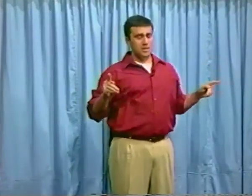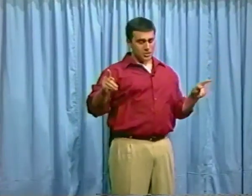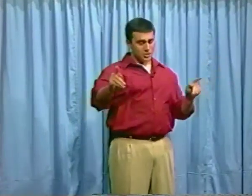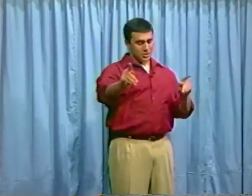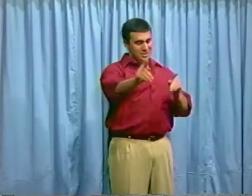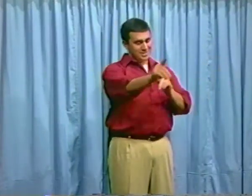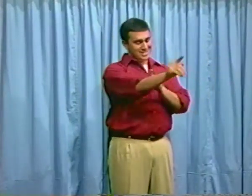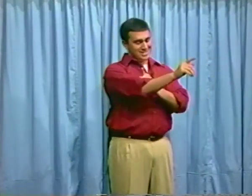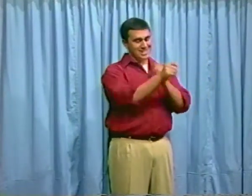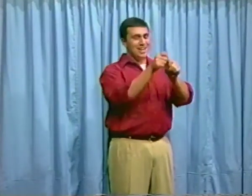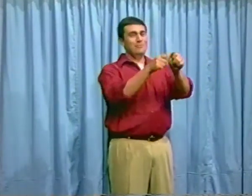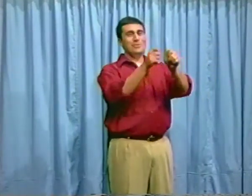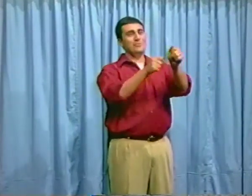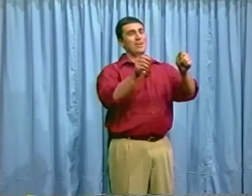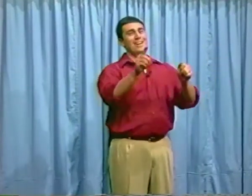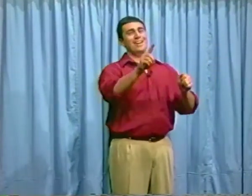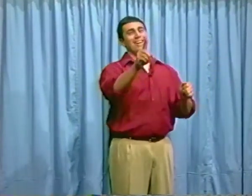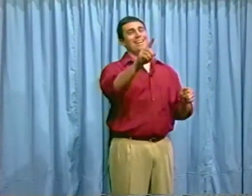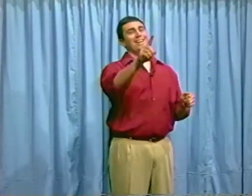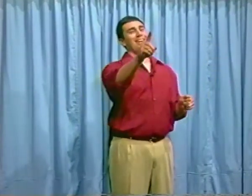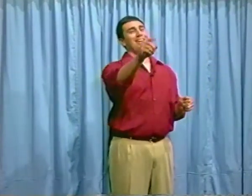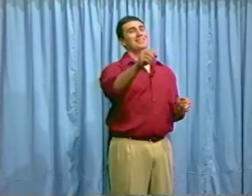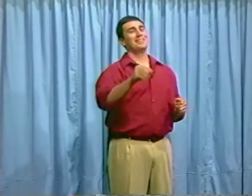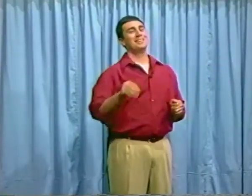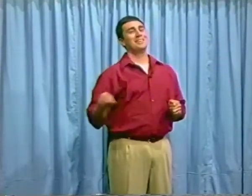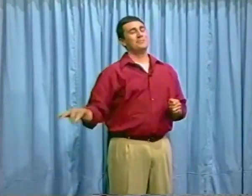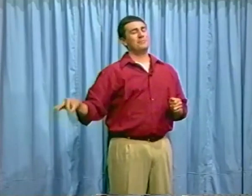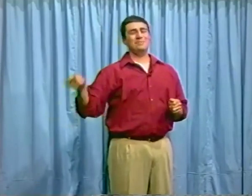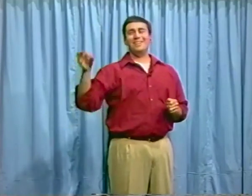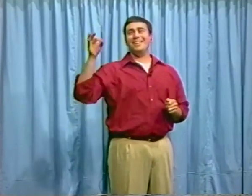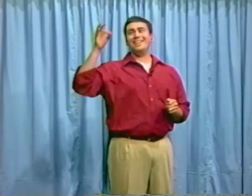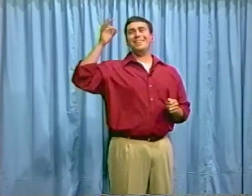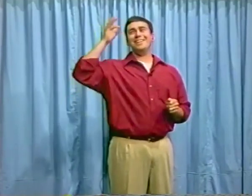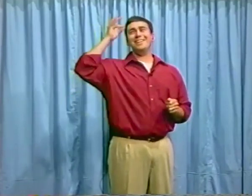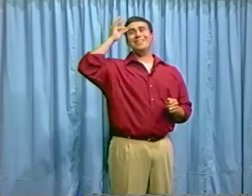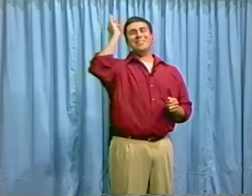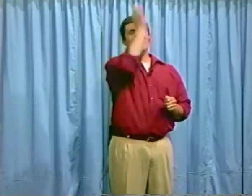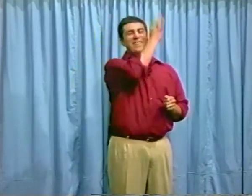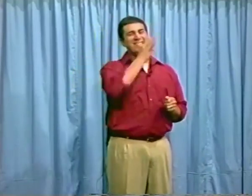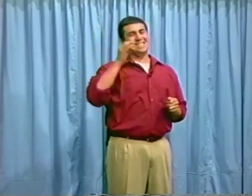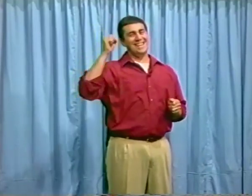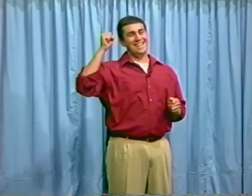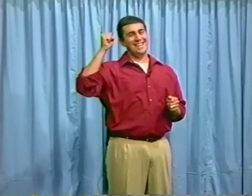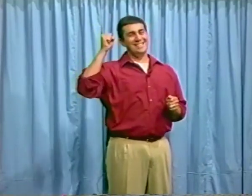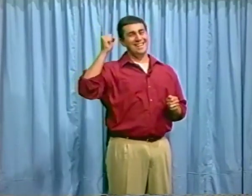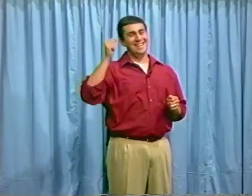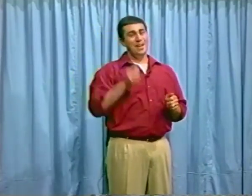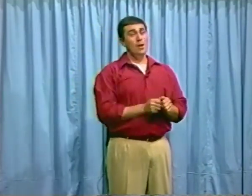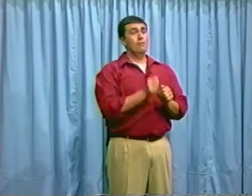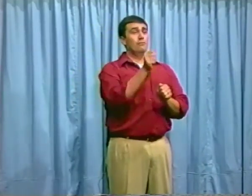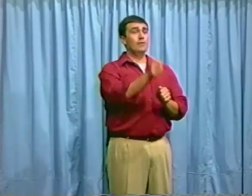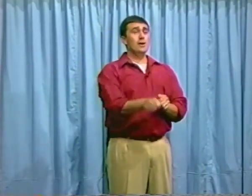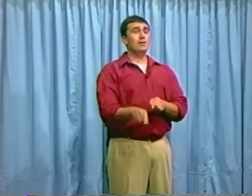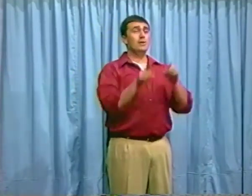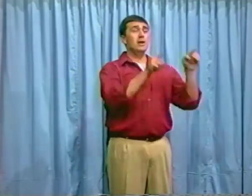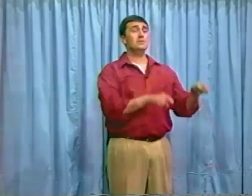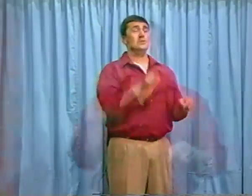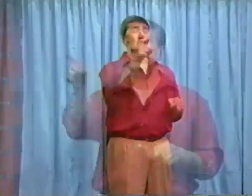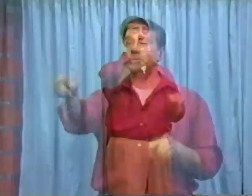kitchens everywhere? Familiar faces far as you